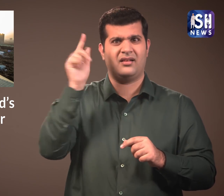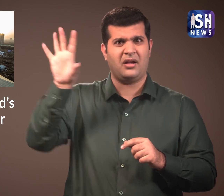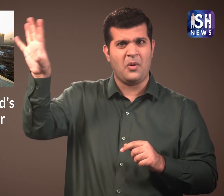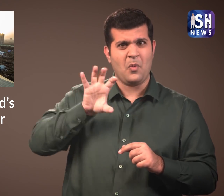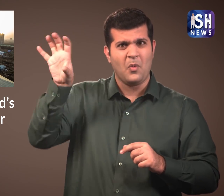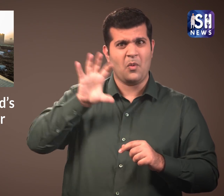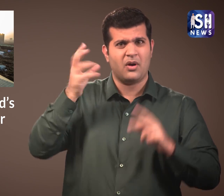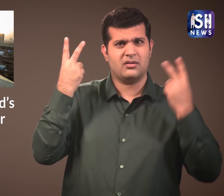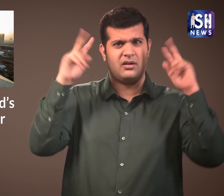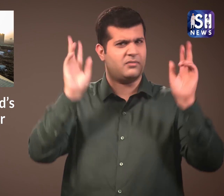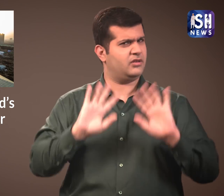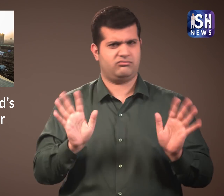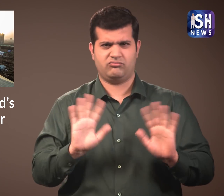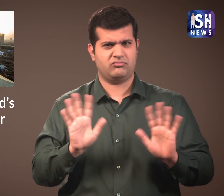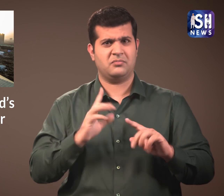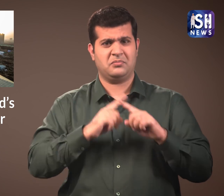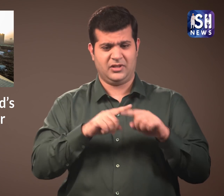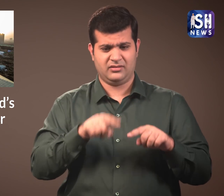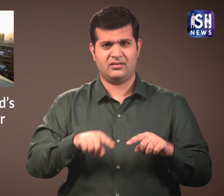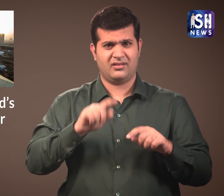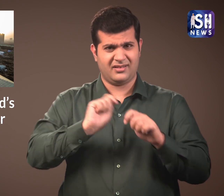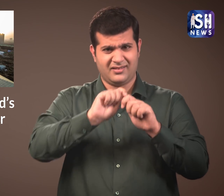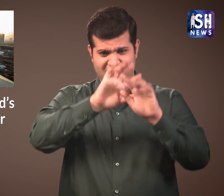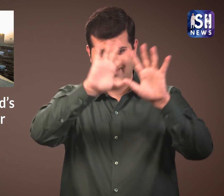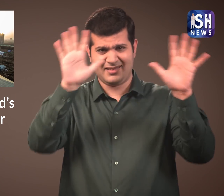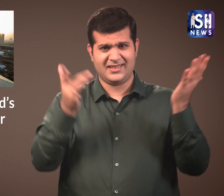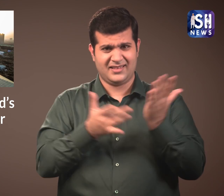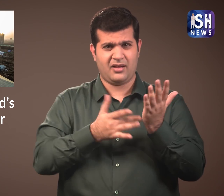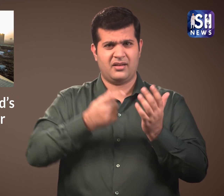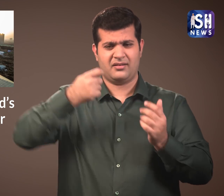and the technology is very cheap as well.